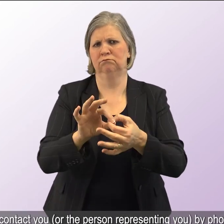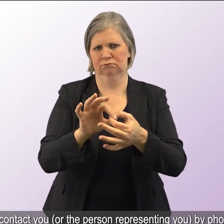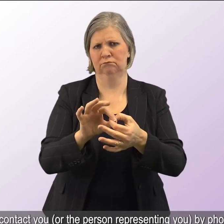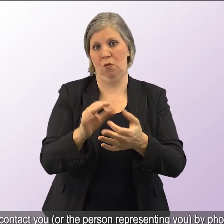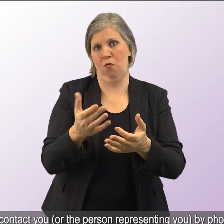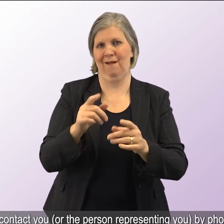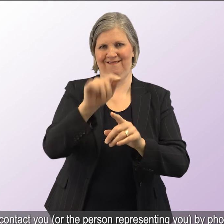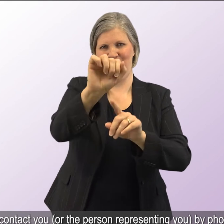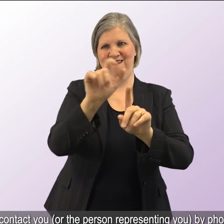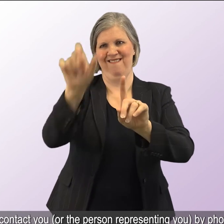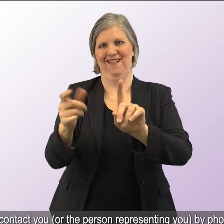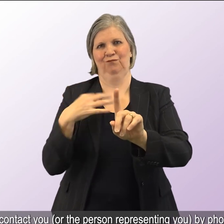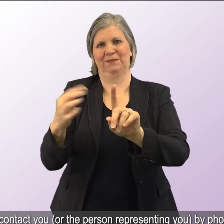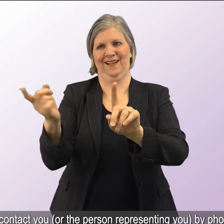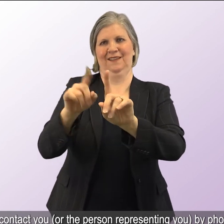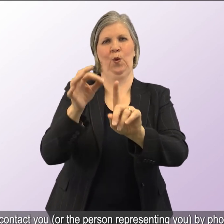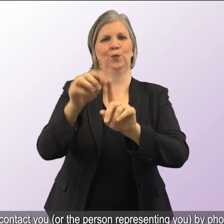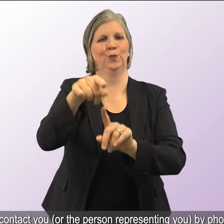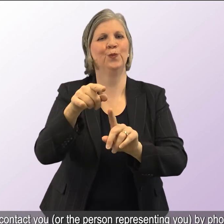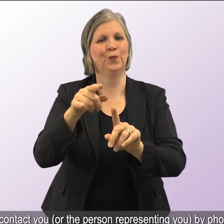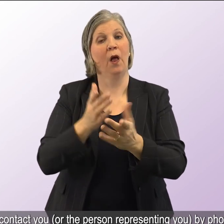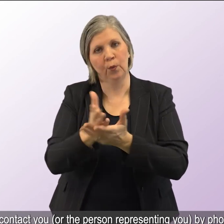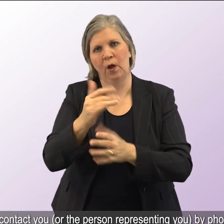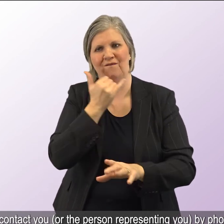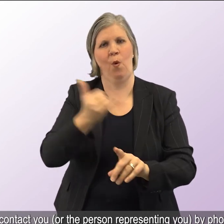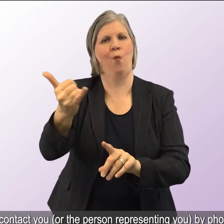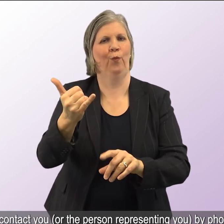We will usually contact you or the person representing you by phone.